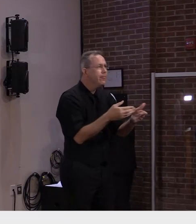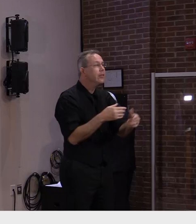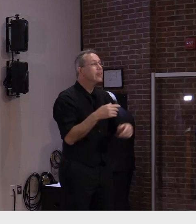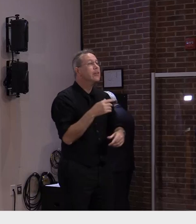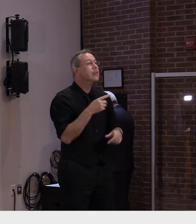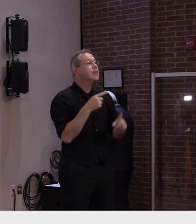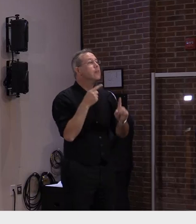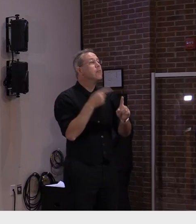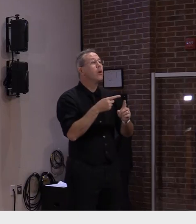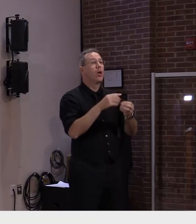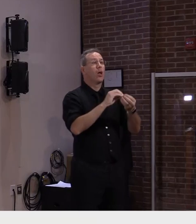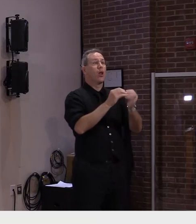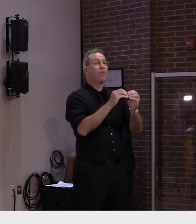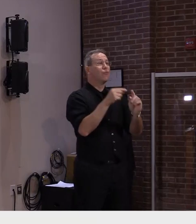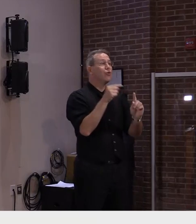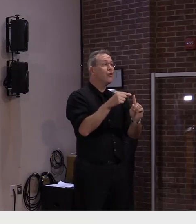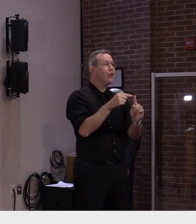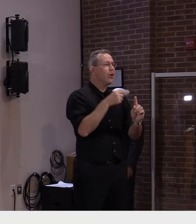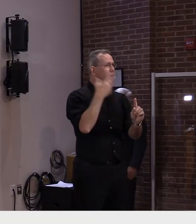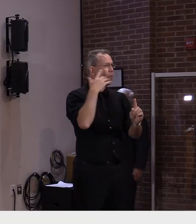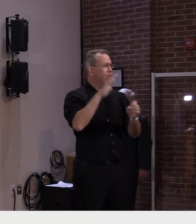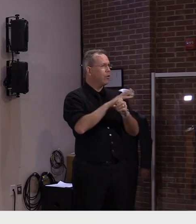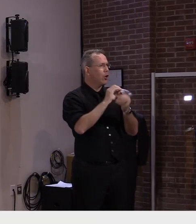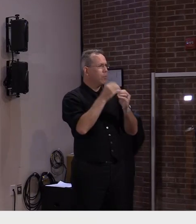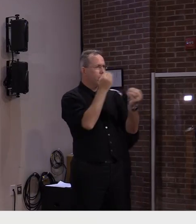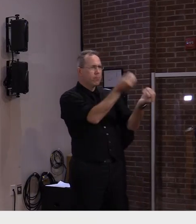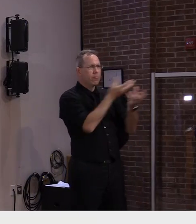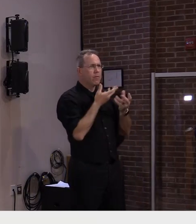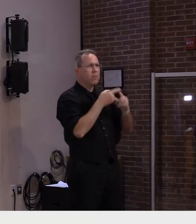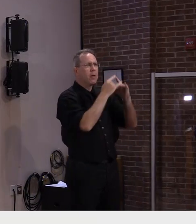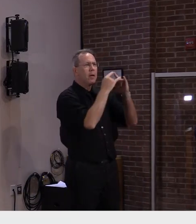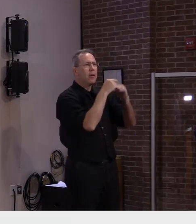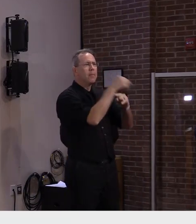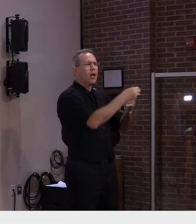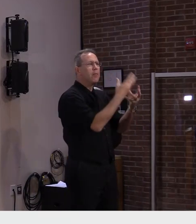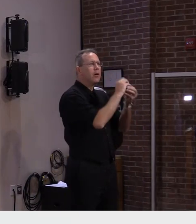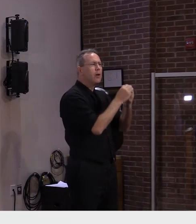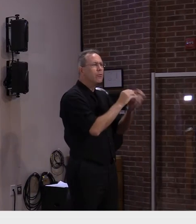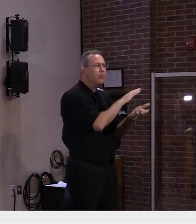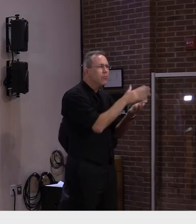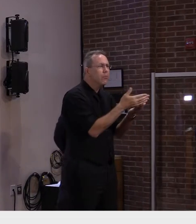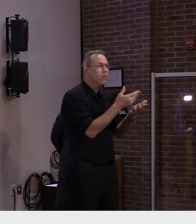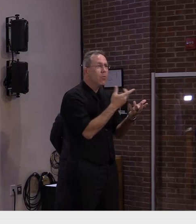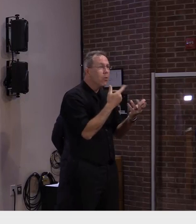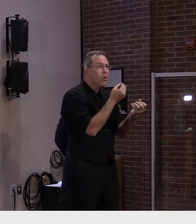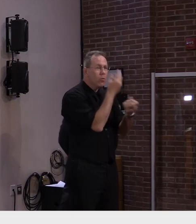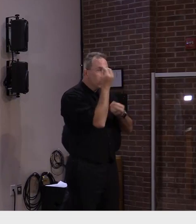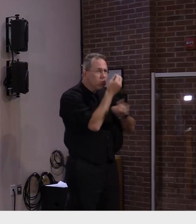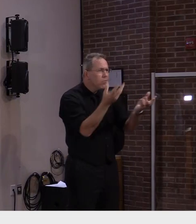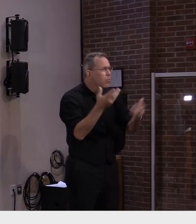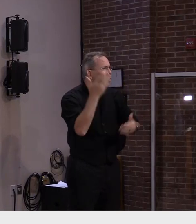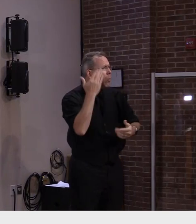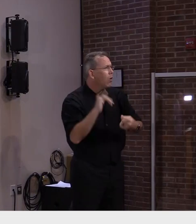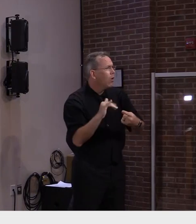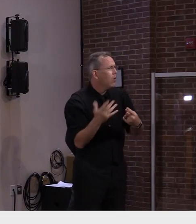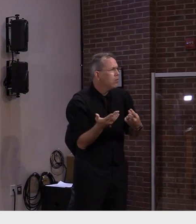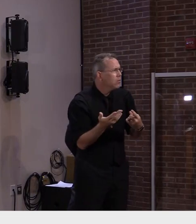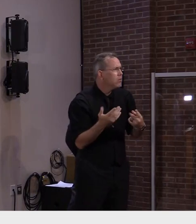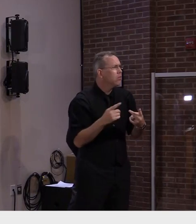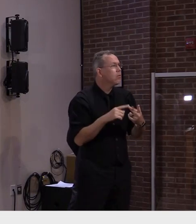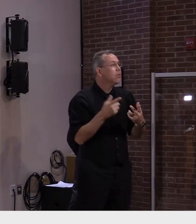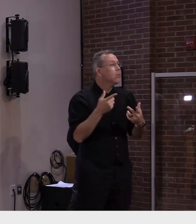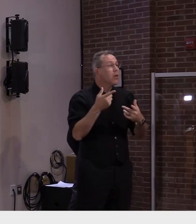And the reason we put out the public announcement was, again, because campers probably in a